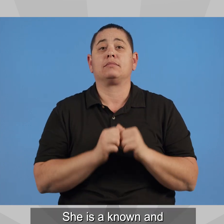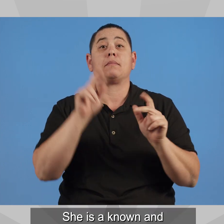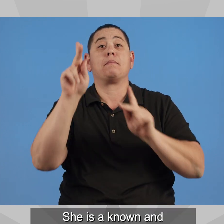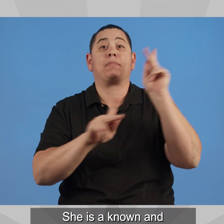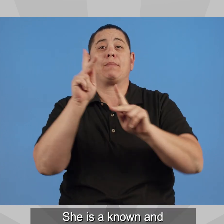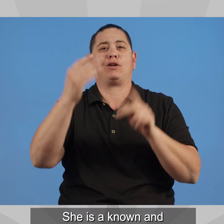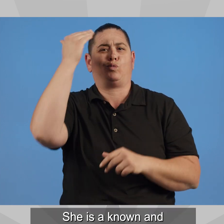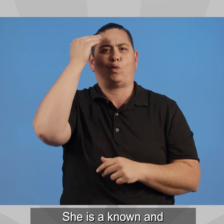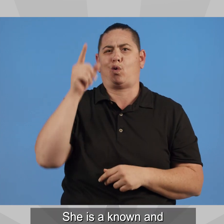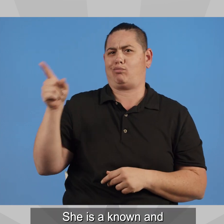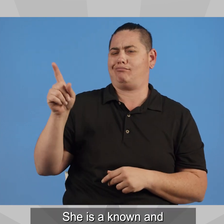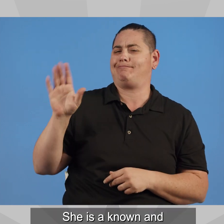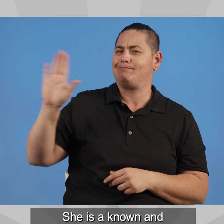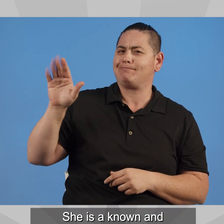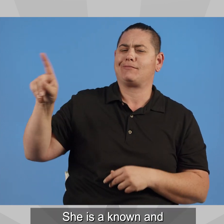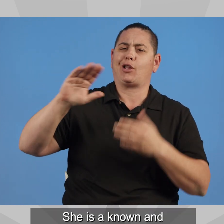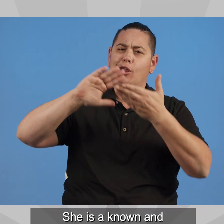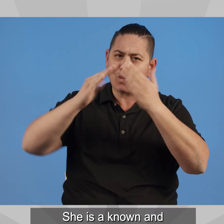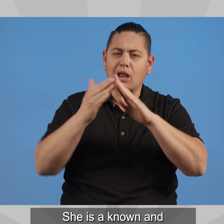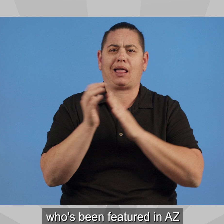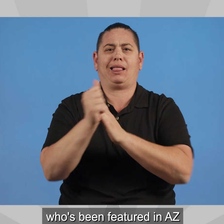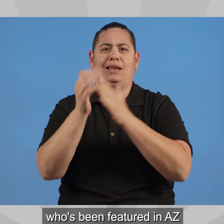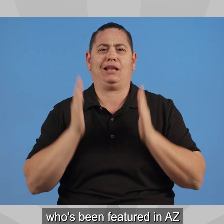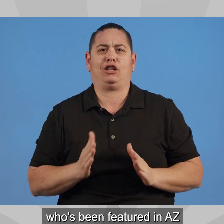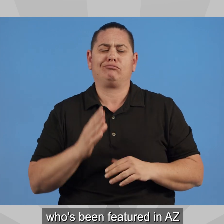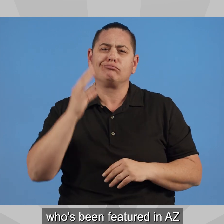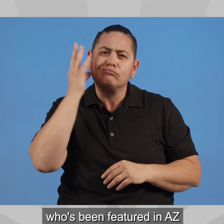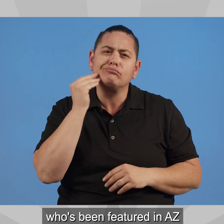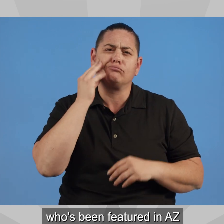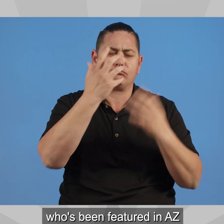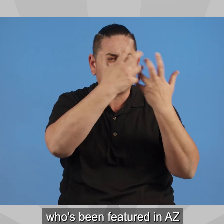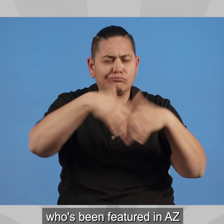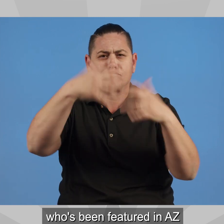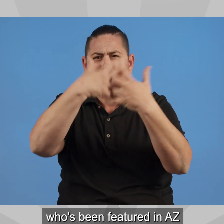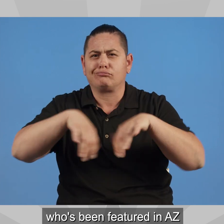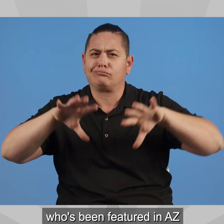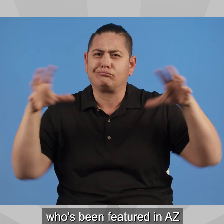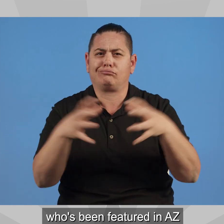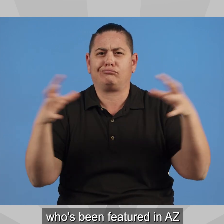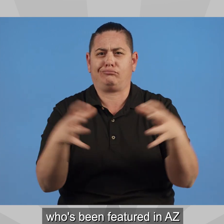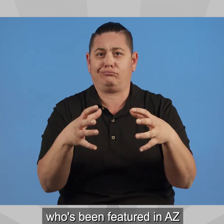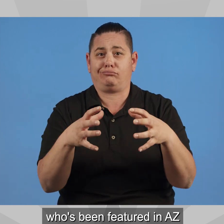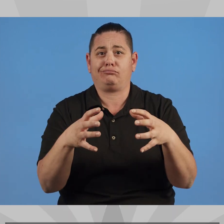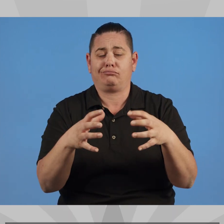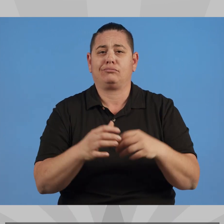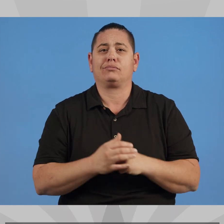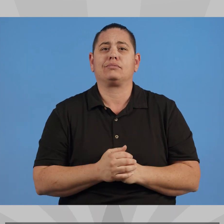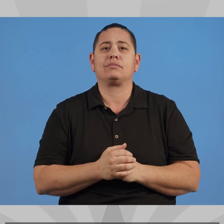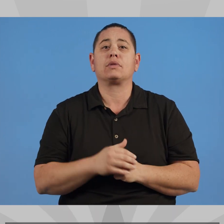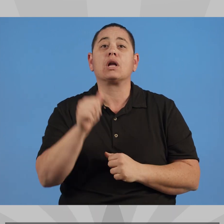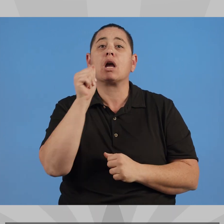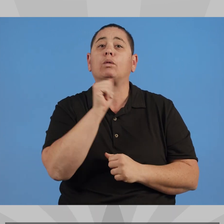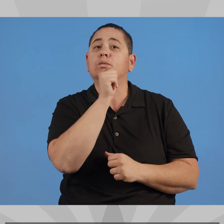She's a known and experienced community leader who's been featured in AZ Central and other outlets for her